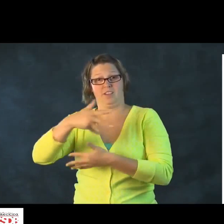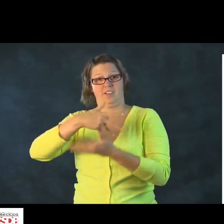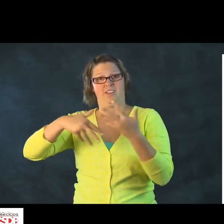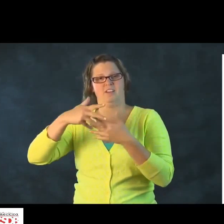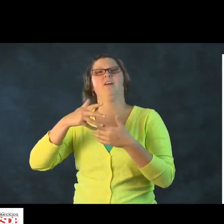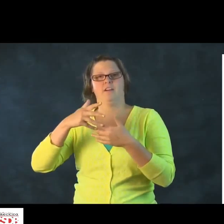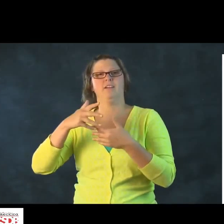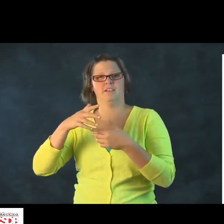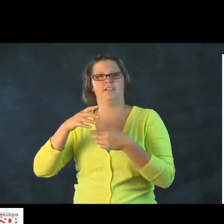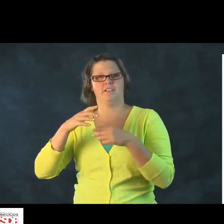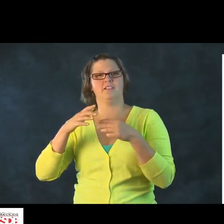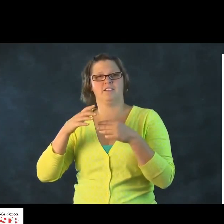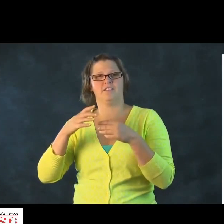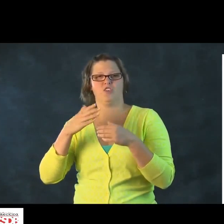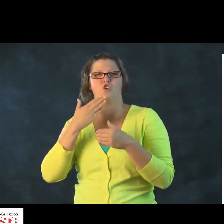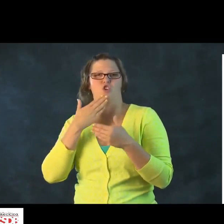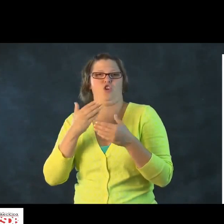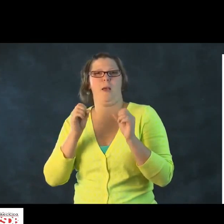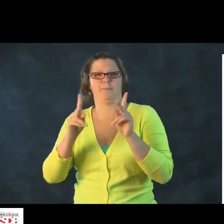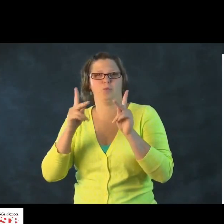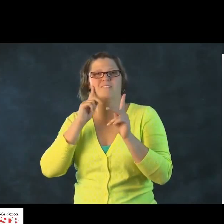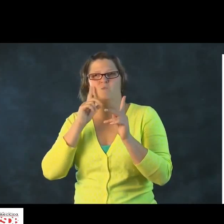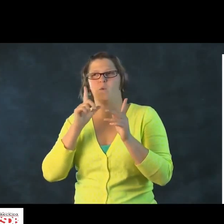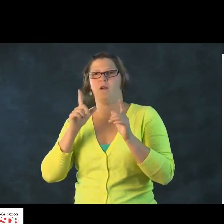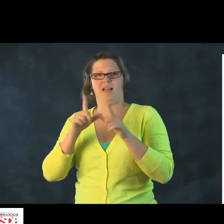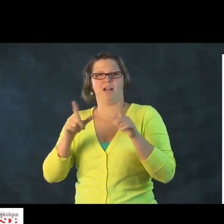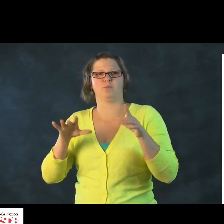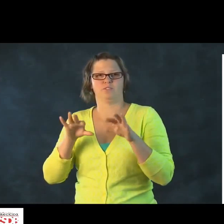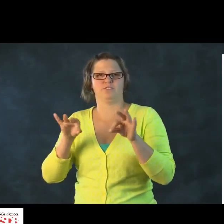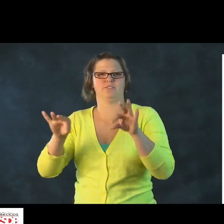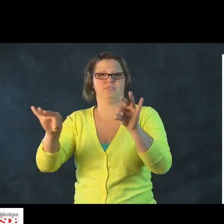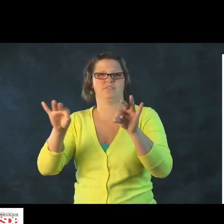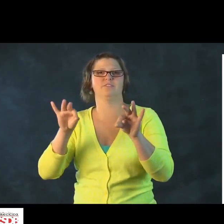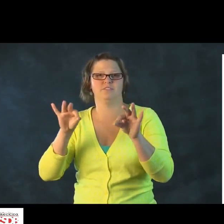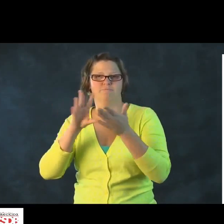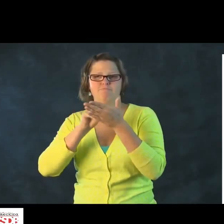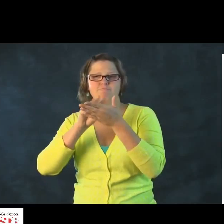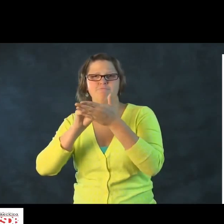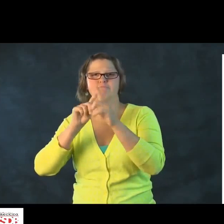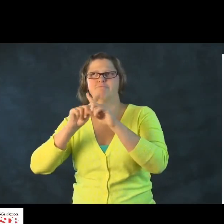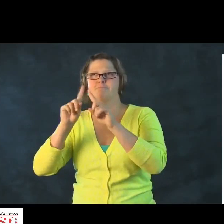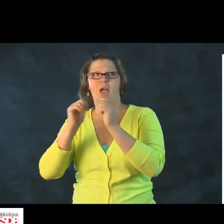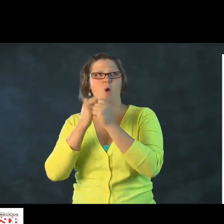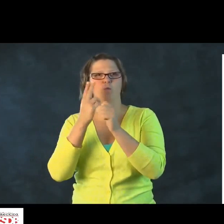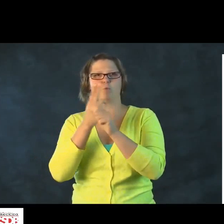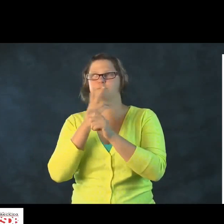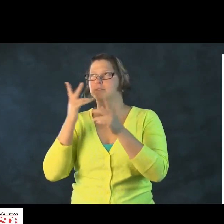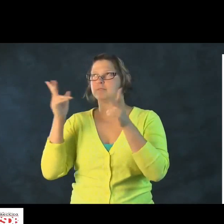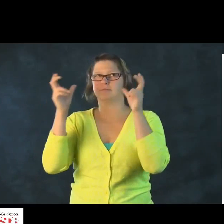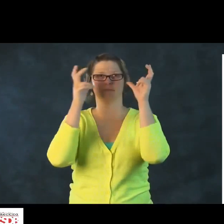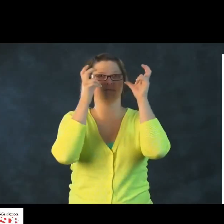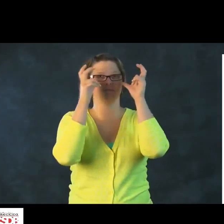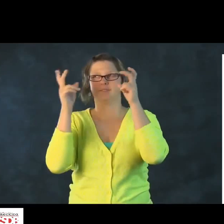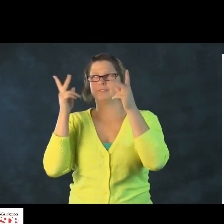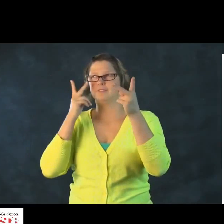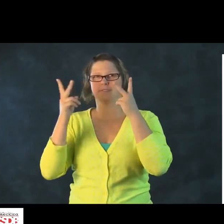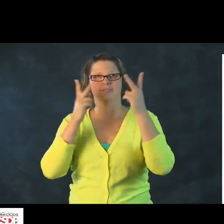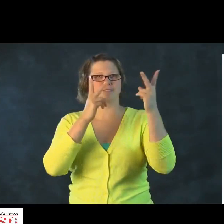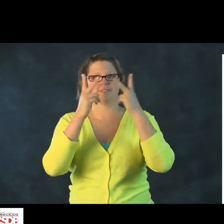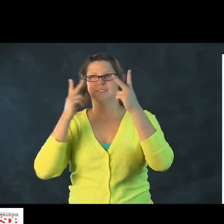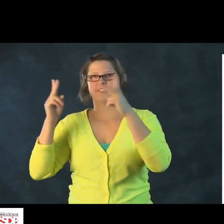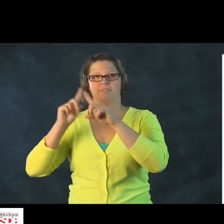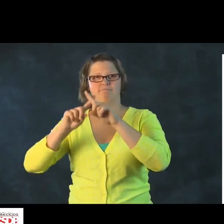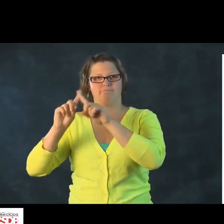the child socialize with people that use the language. It is a good opportunity for language acquisition, is that immersion